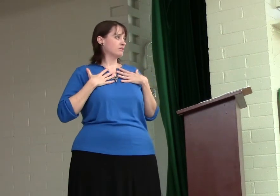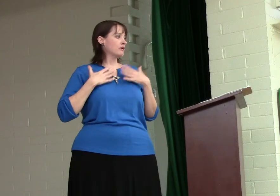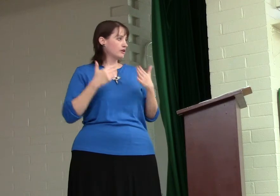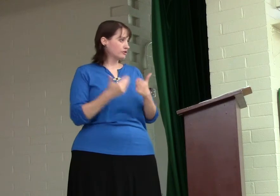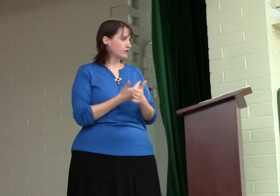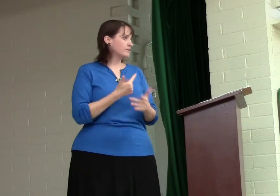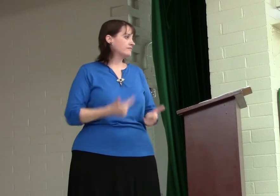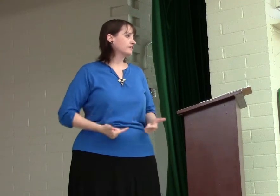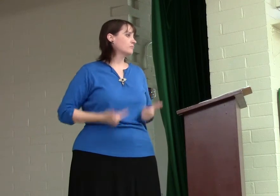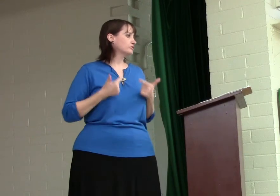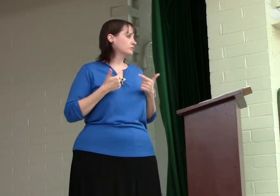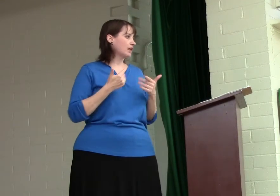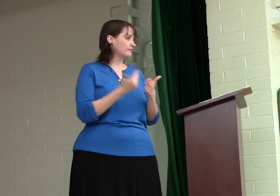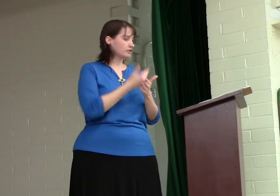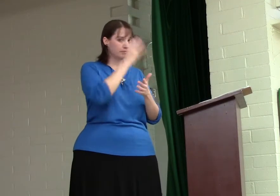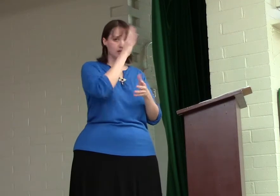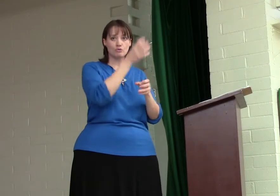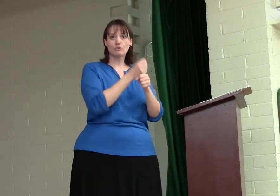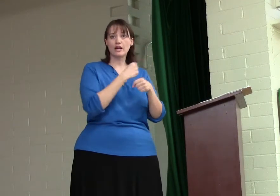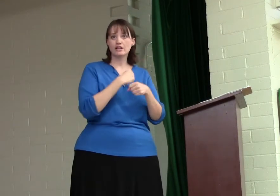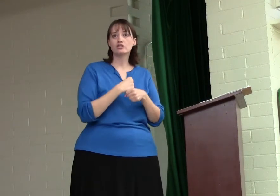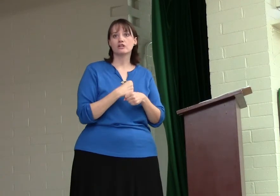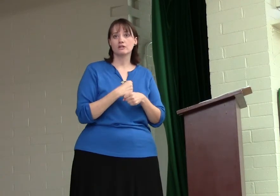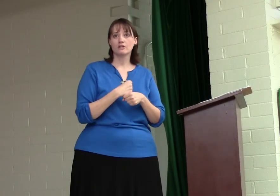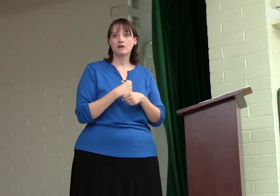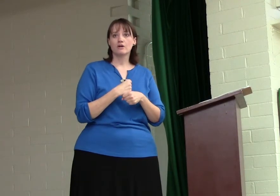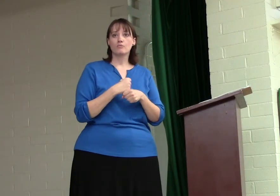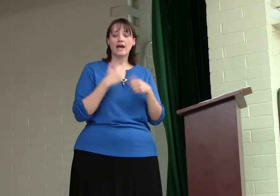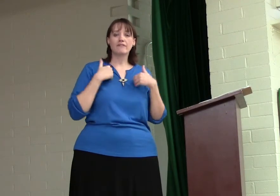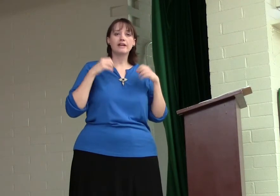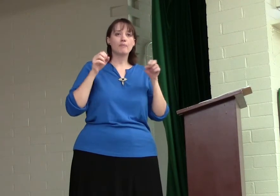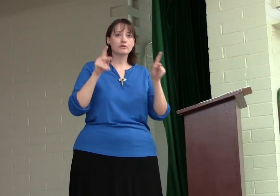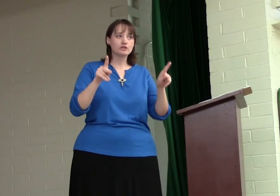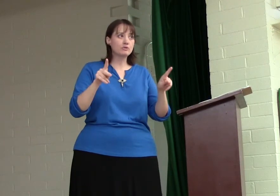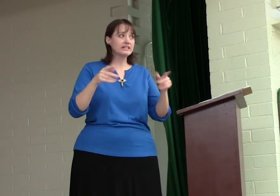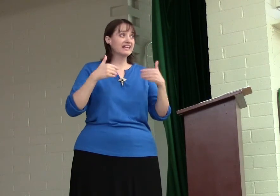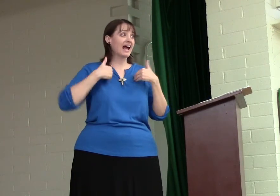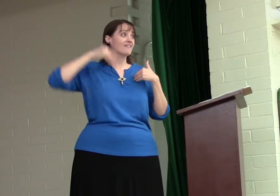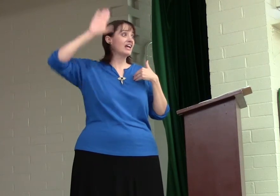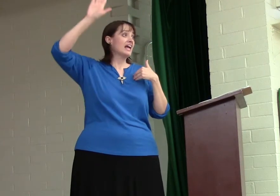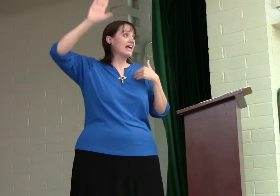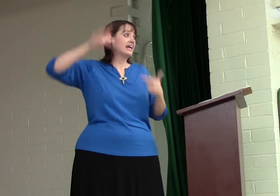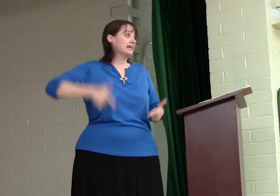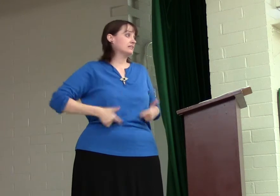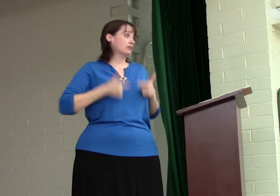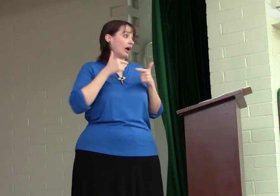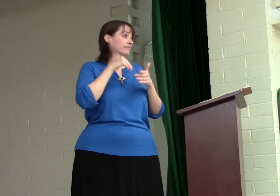you're going to be filled up with new life. You're to be a new creation. We have the opportunity to have his life